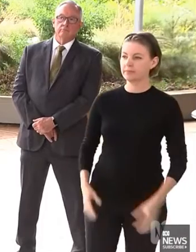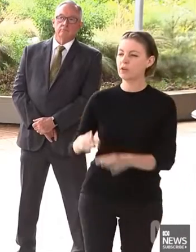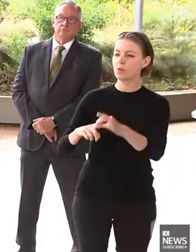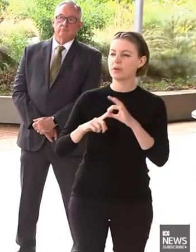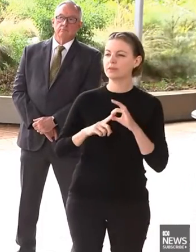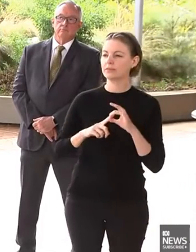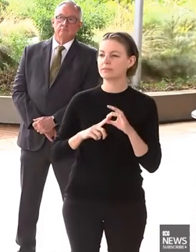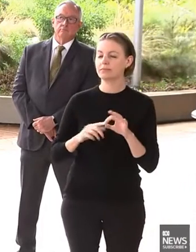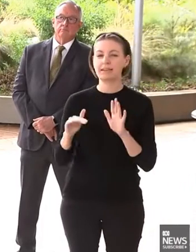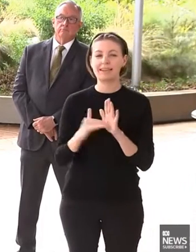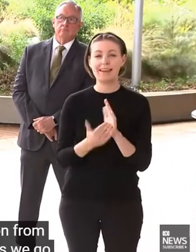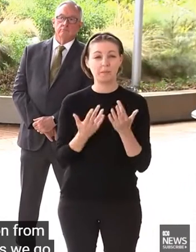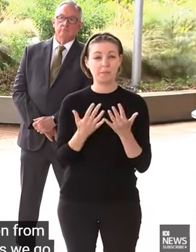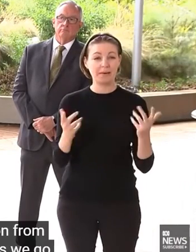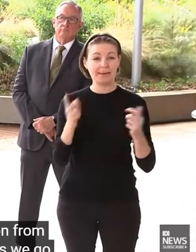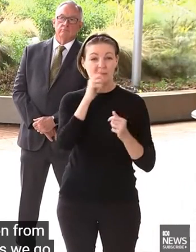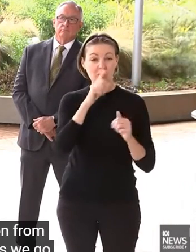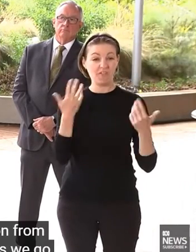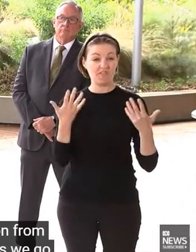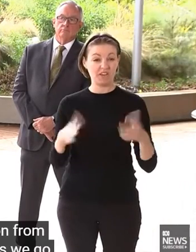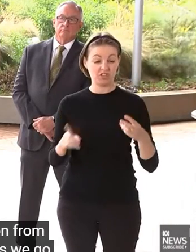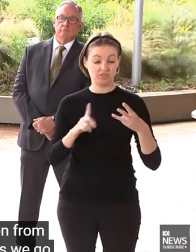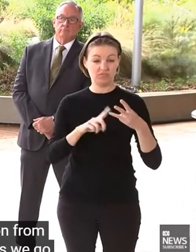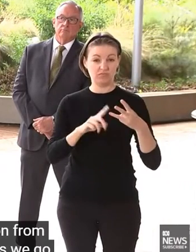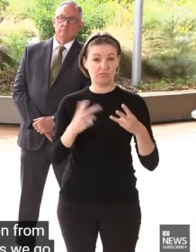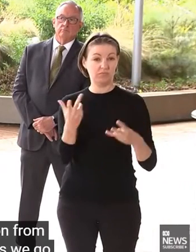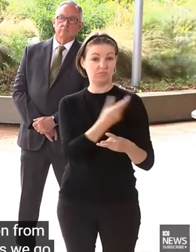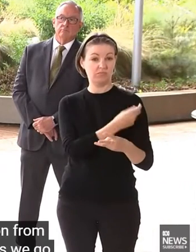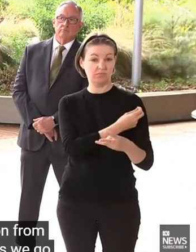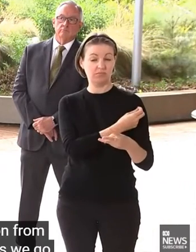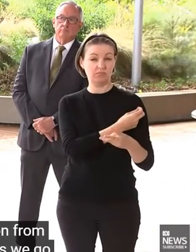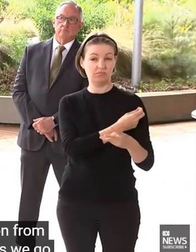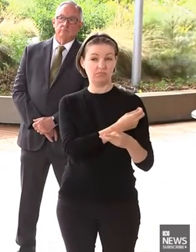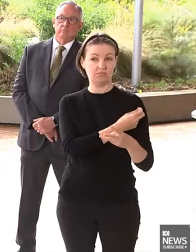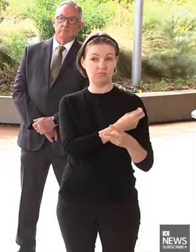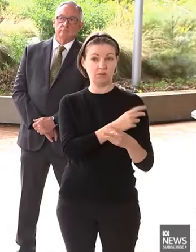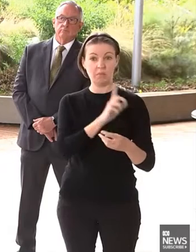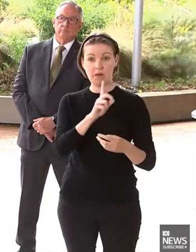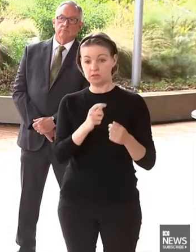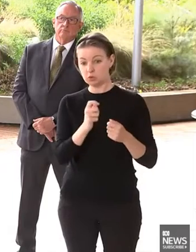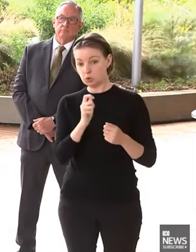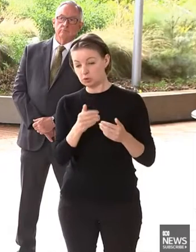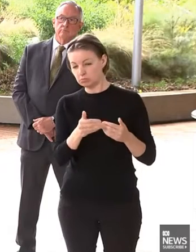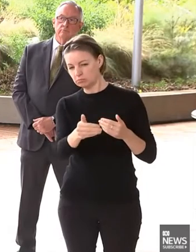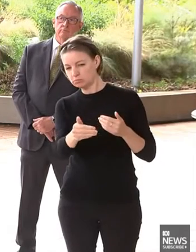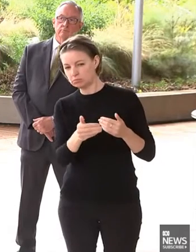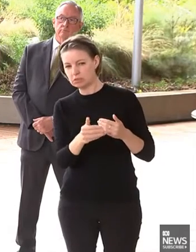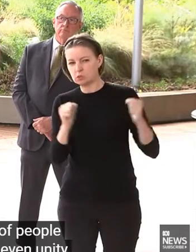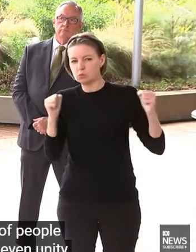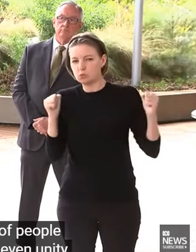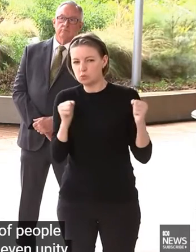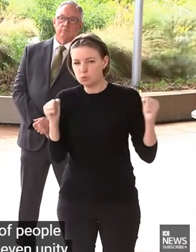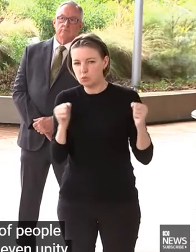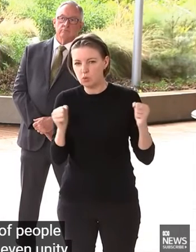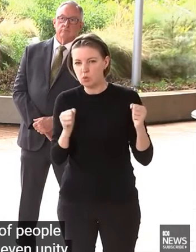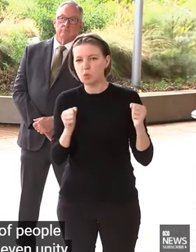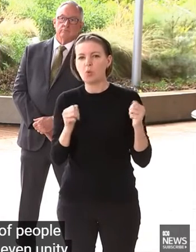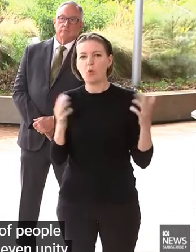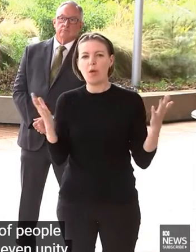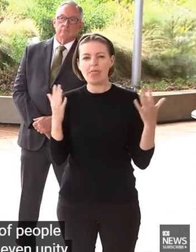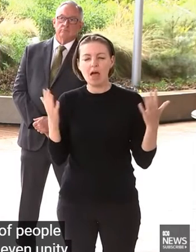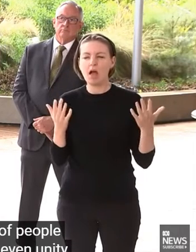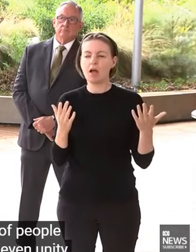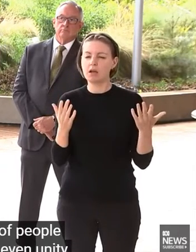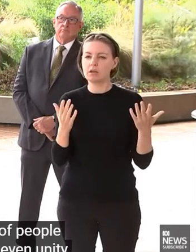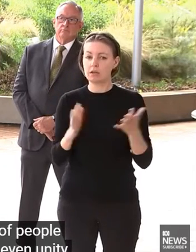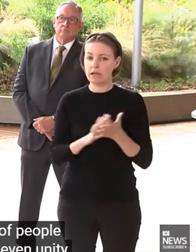situation to say December, as we go into winter, with lots of people having to activate immunity and potentially, you know, a bad winter wave,